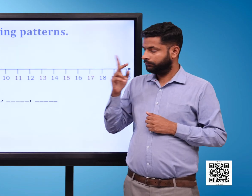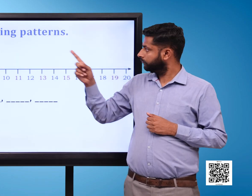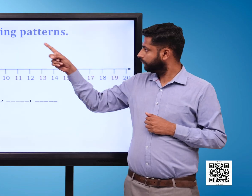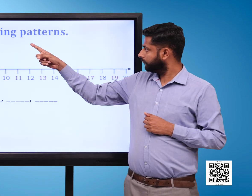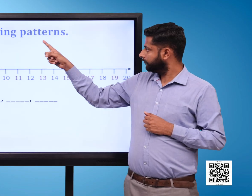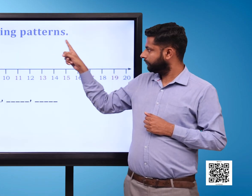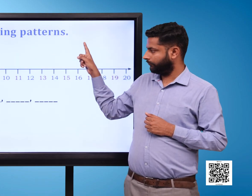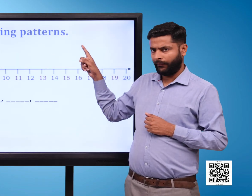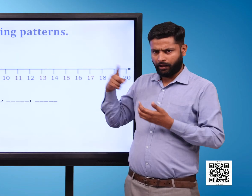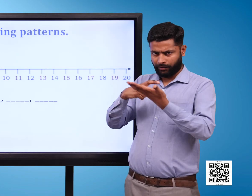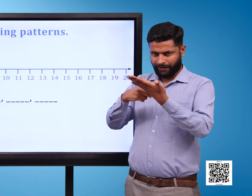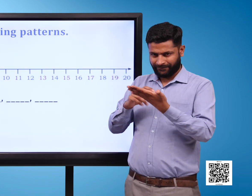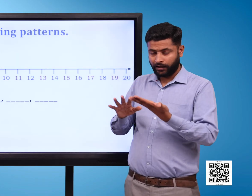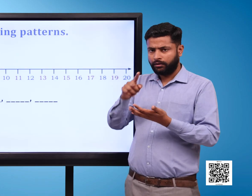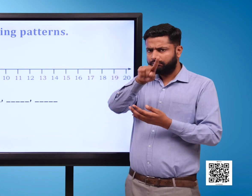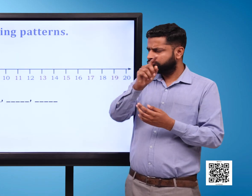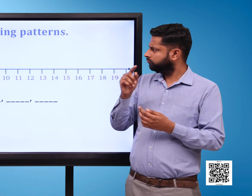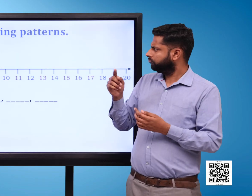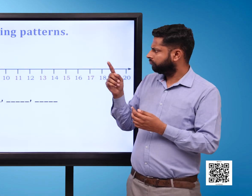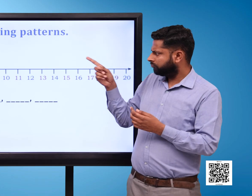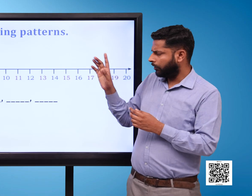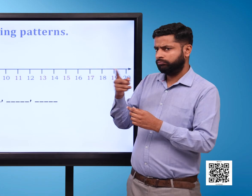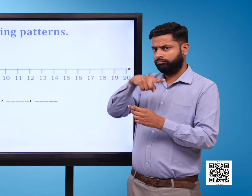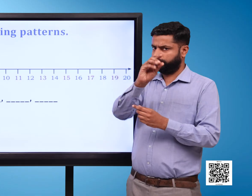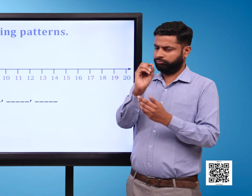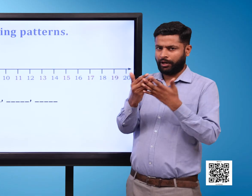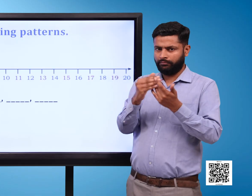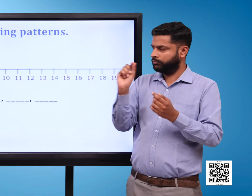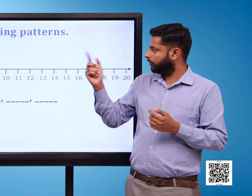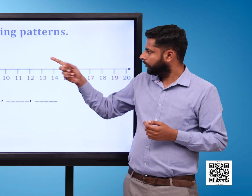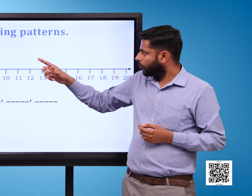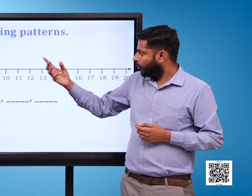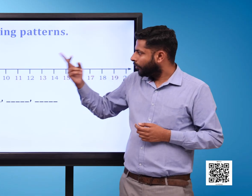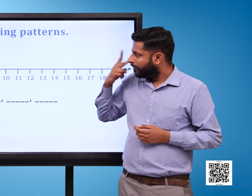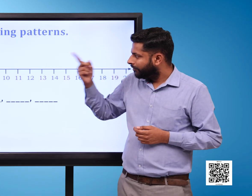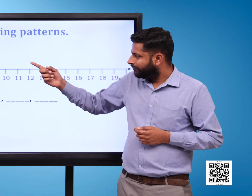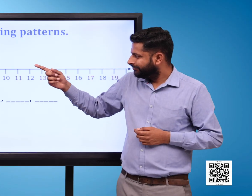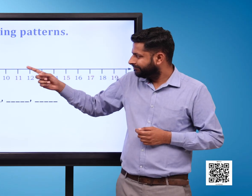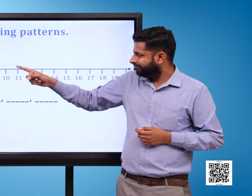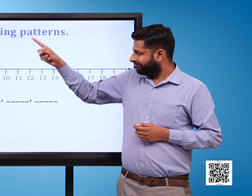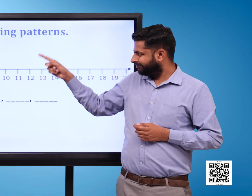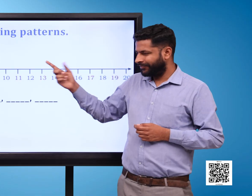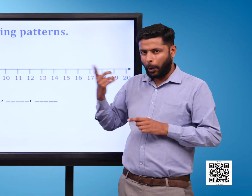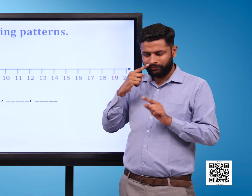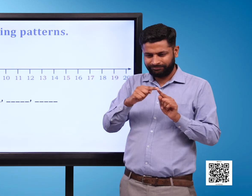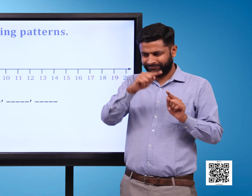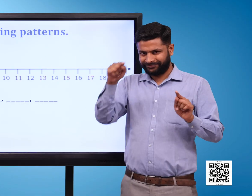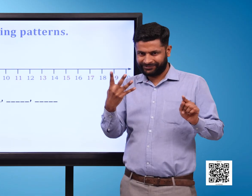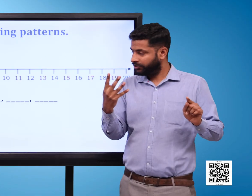Complete the patterns A Now once again we have a number line The first number is 1 And the last number